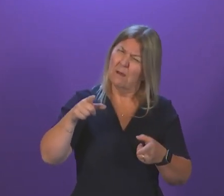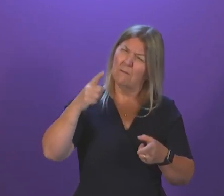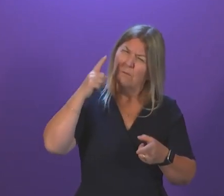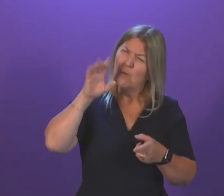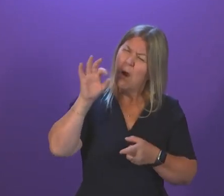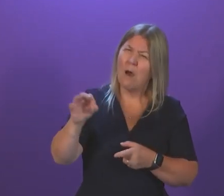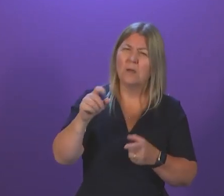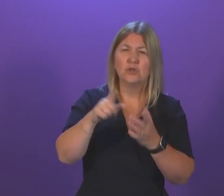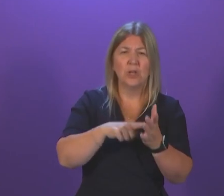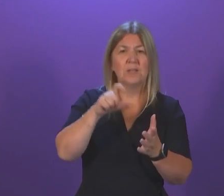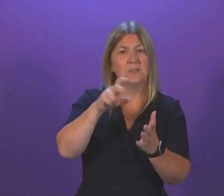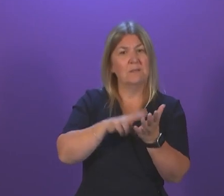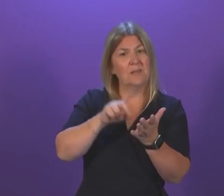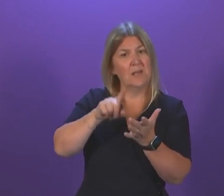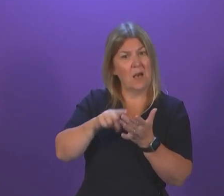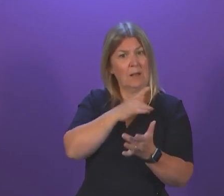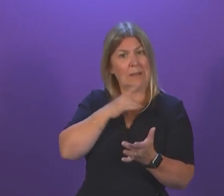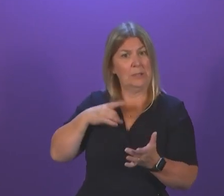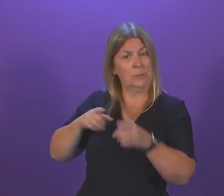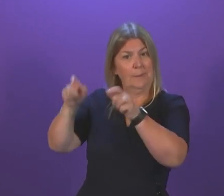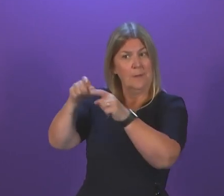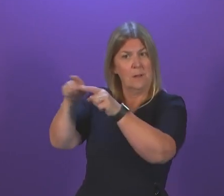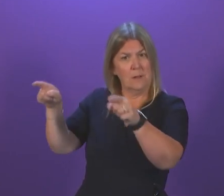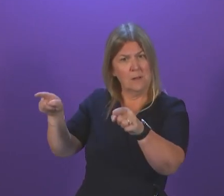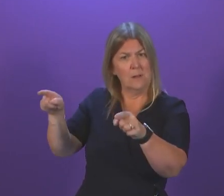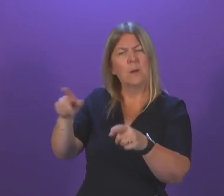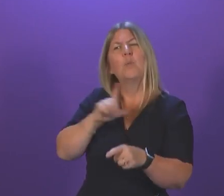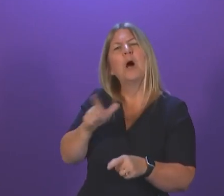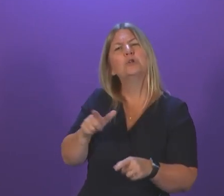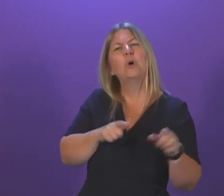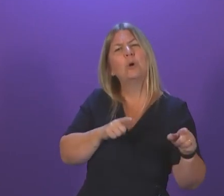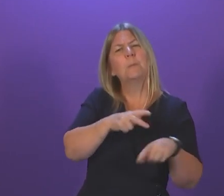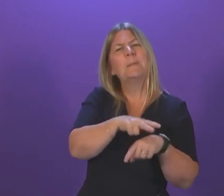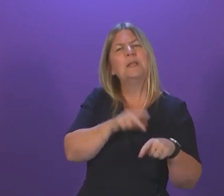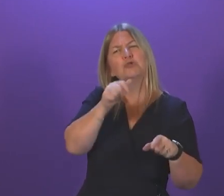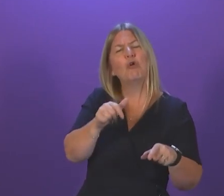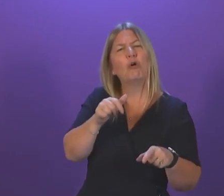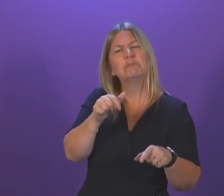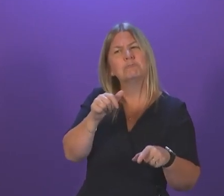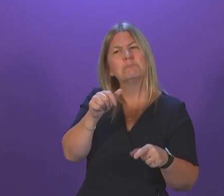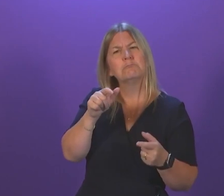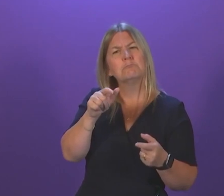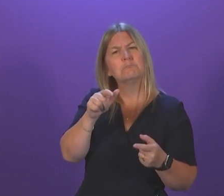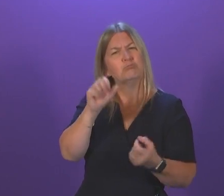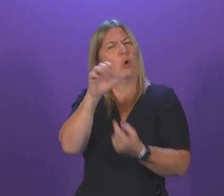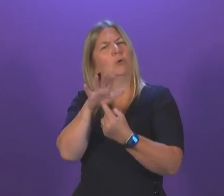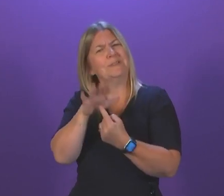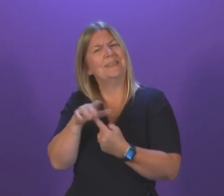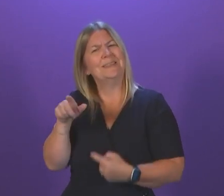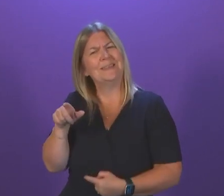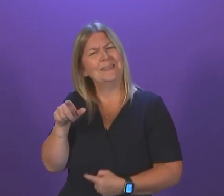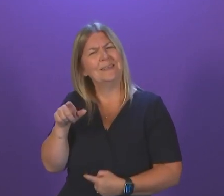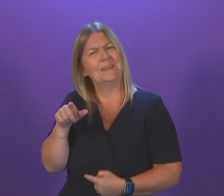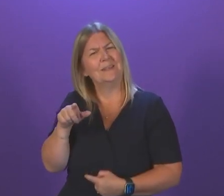clinicians on why police officers were not a priority for vaccination. I appreciate in the past she said it is a matter for them.